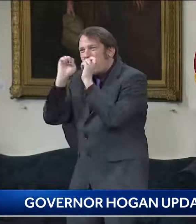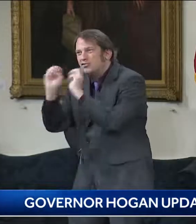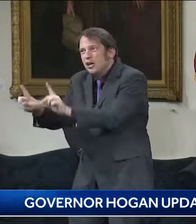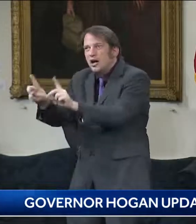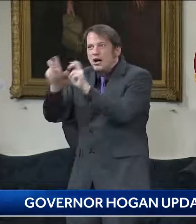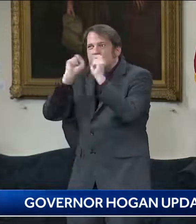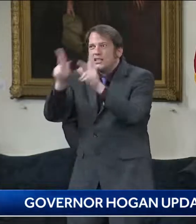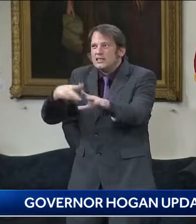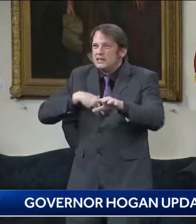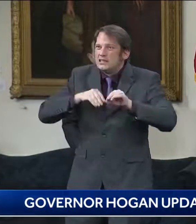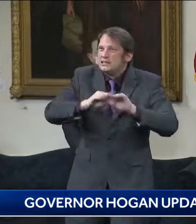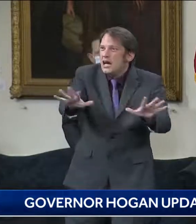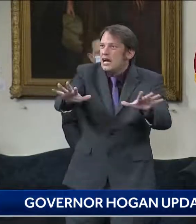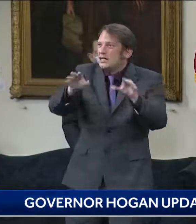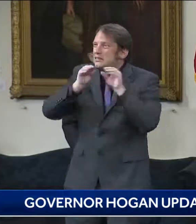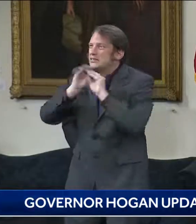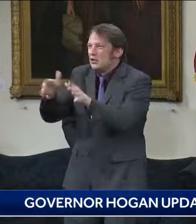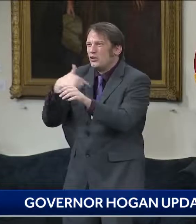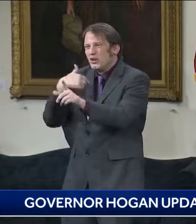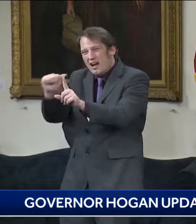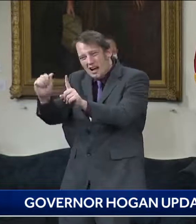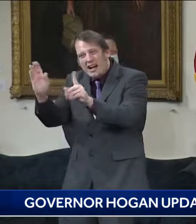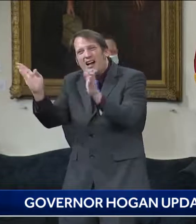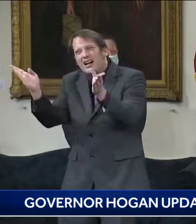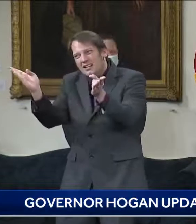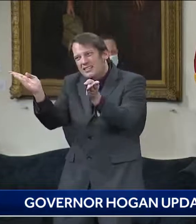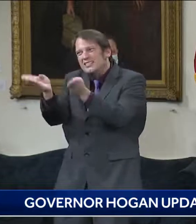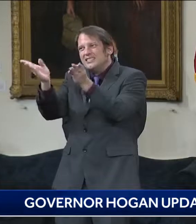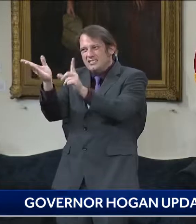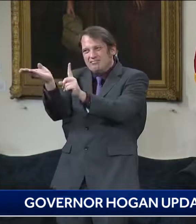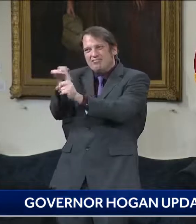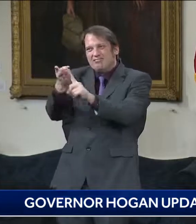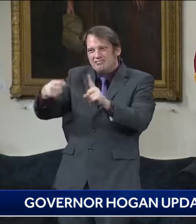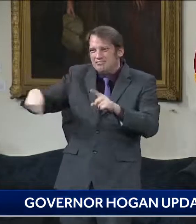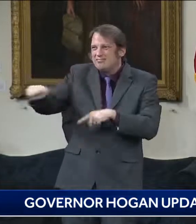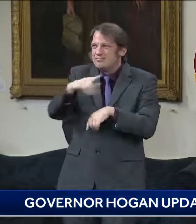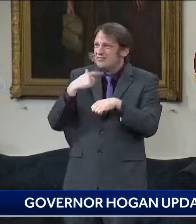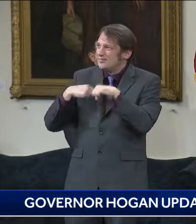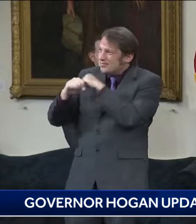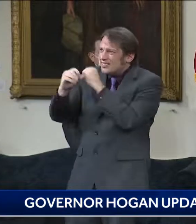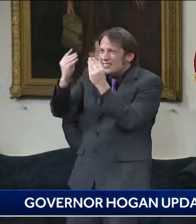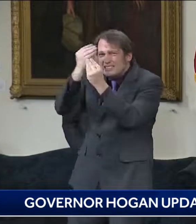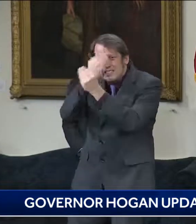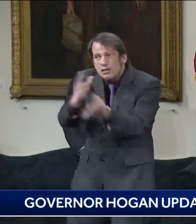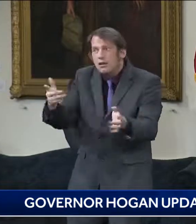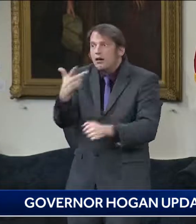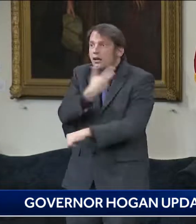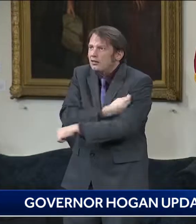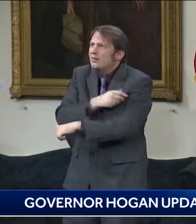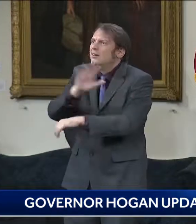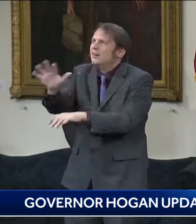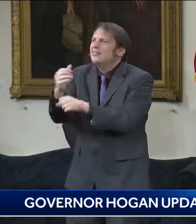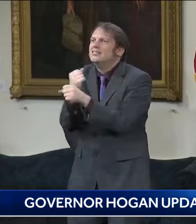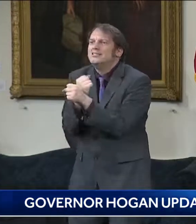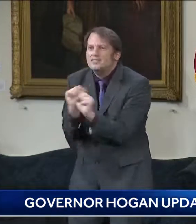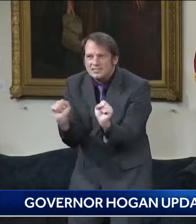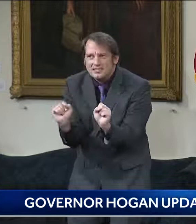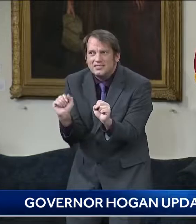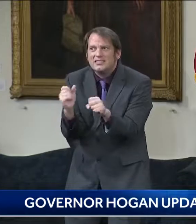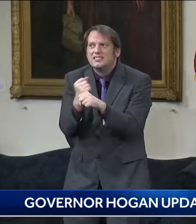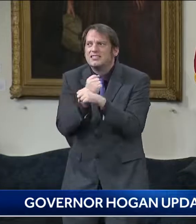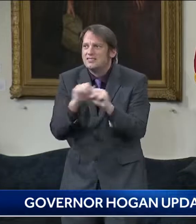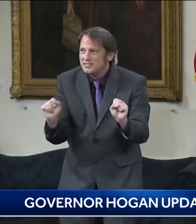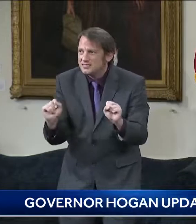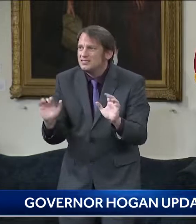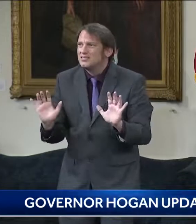with, you I think 20 different people doing commercials, uh, talking about the safety of the vaccine. Um, the White House informed us this week that